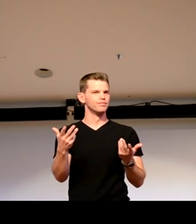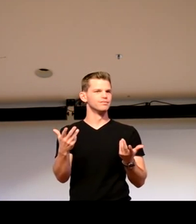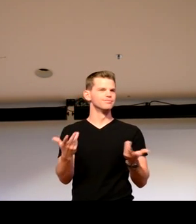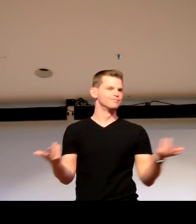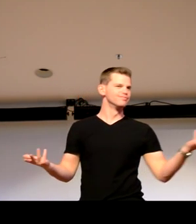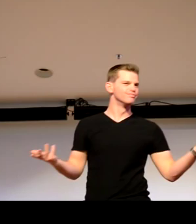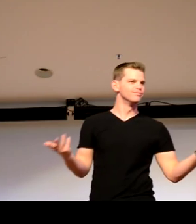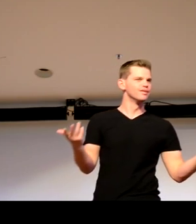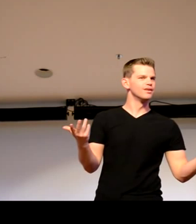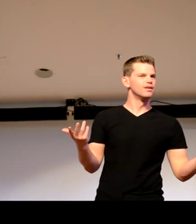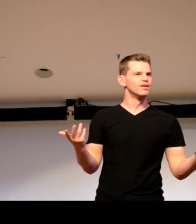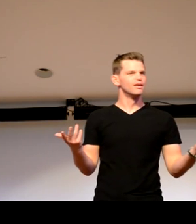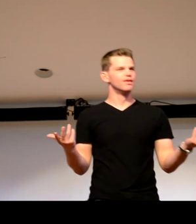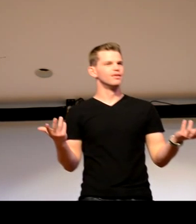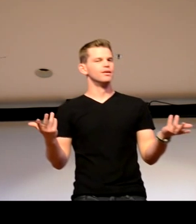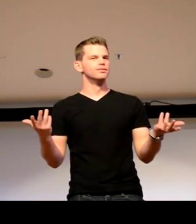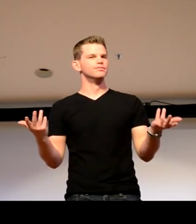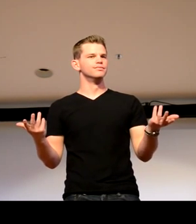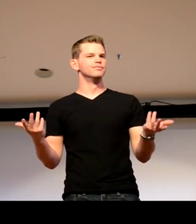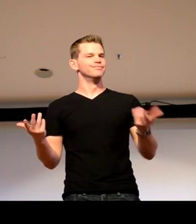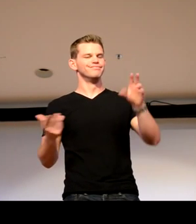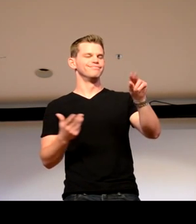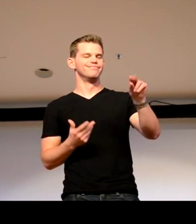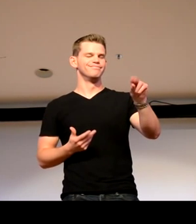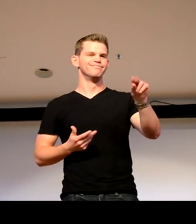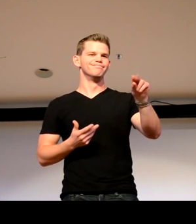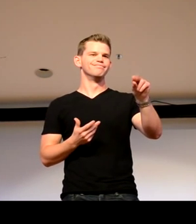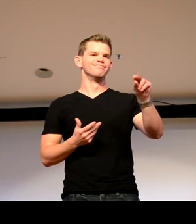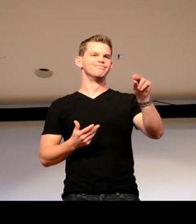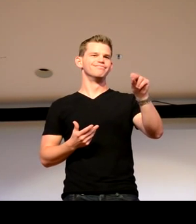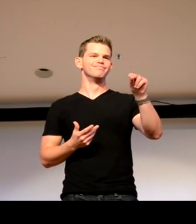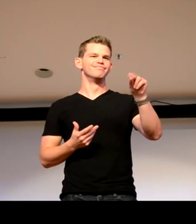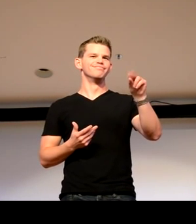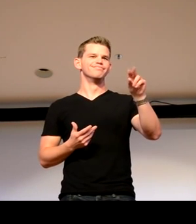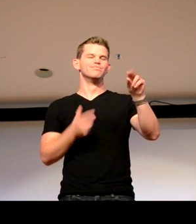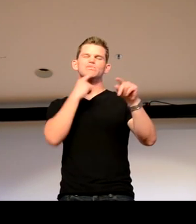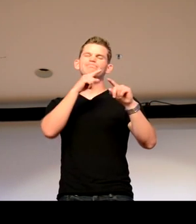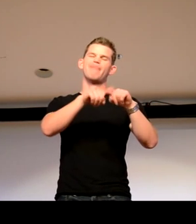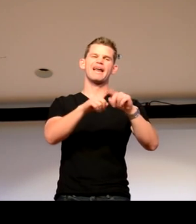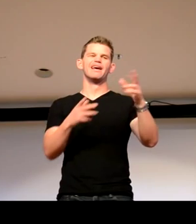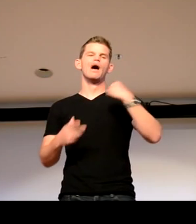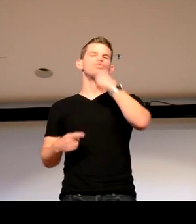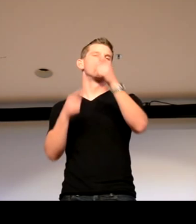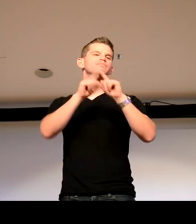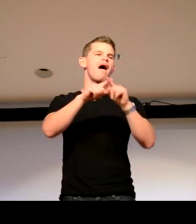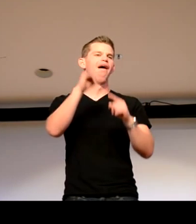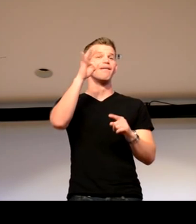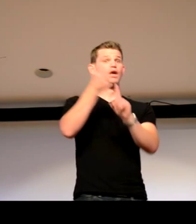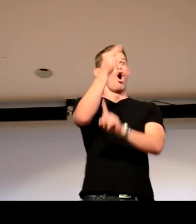we're teaching them too so we do have an impact you know but they think of the deaf person can understand they could read